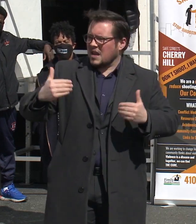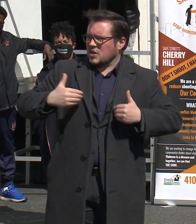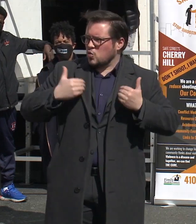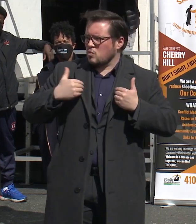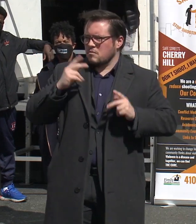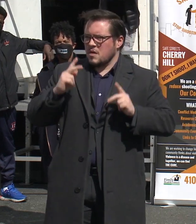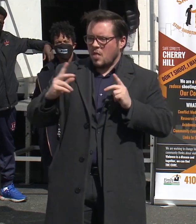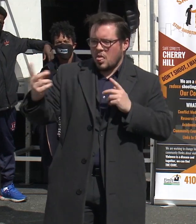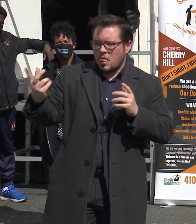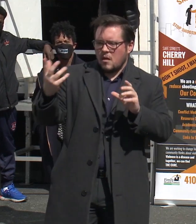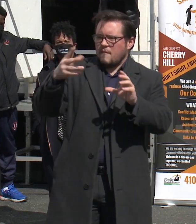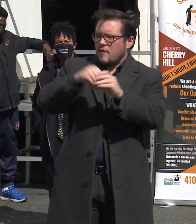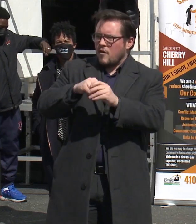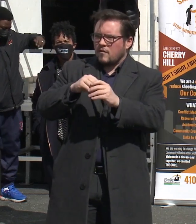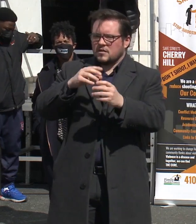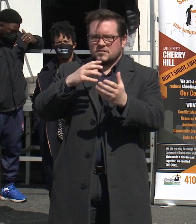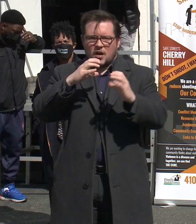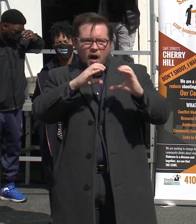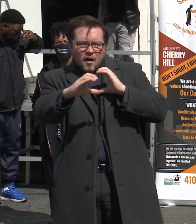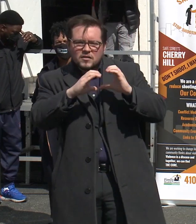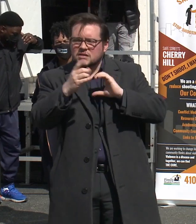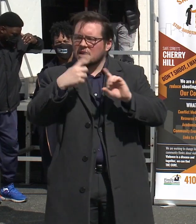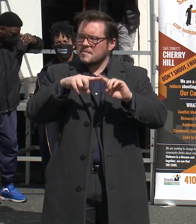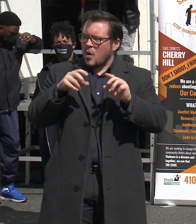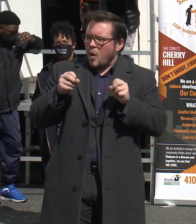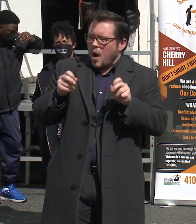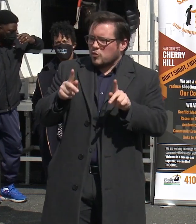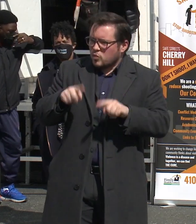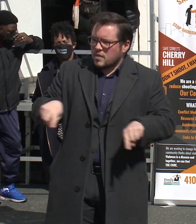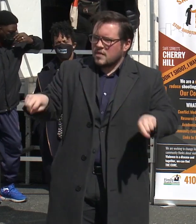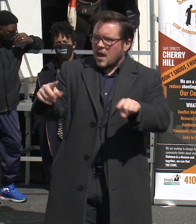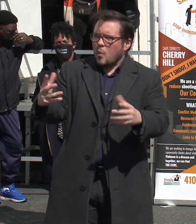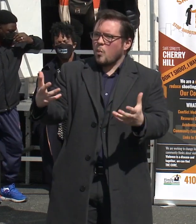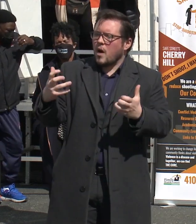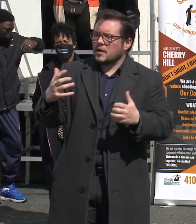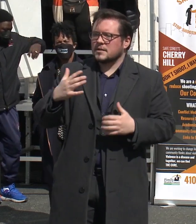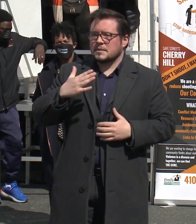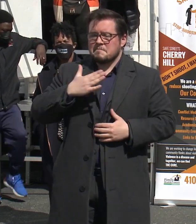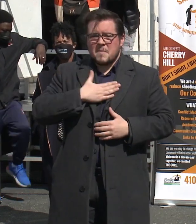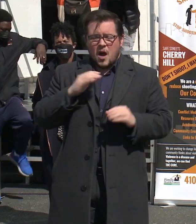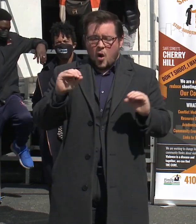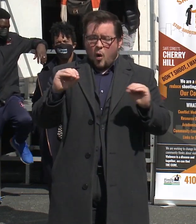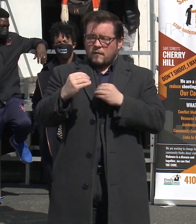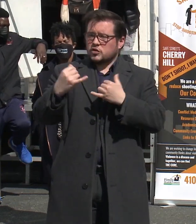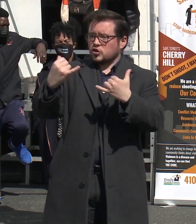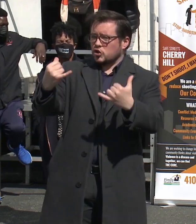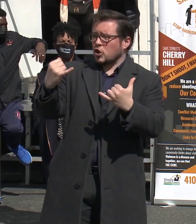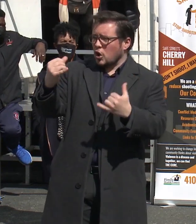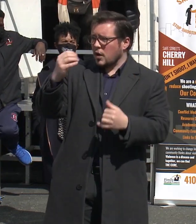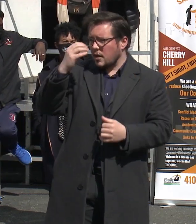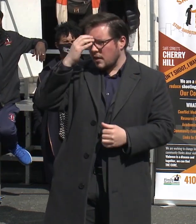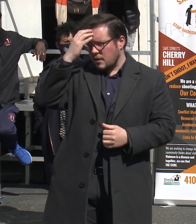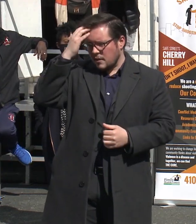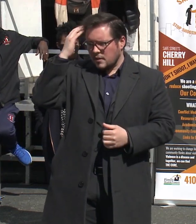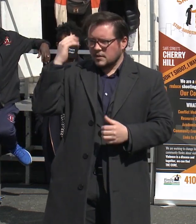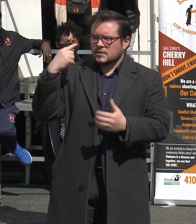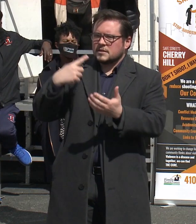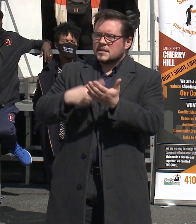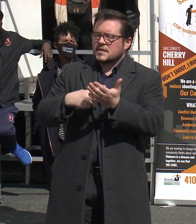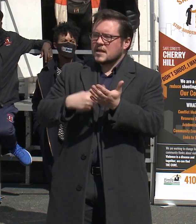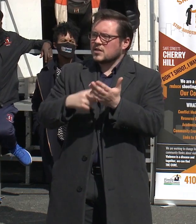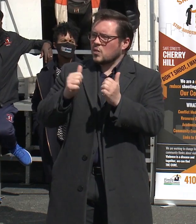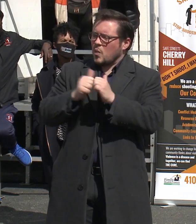conversations about opportunities that they're looking to have afforded to them. My office is currently in discussions